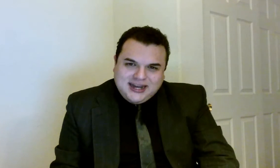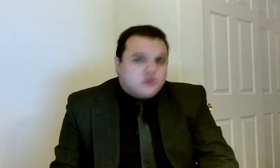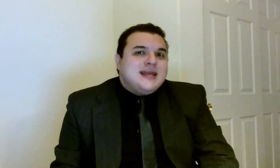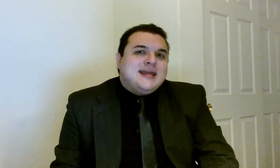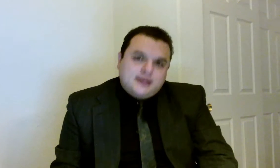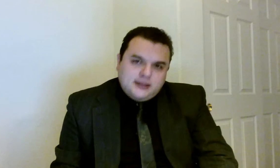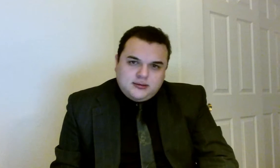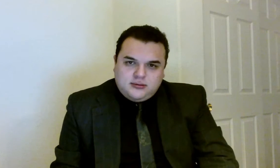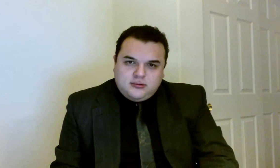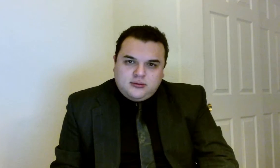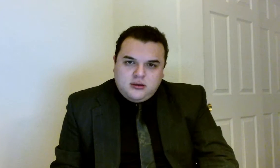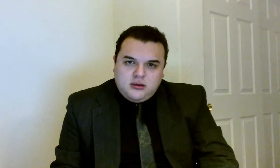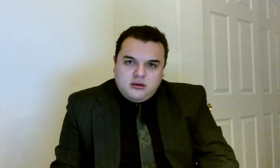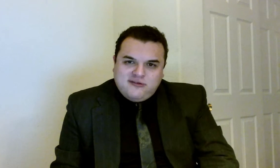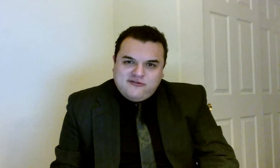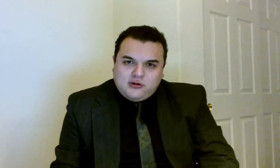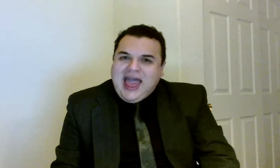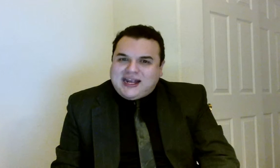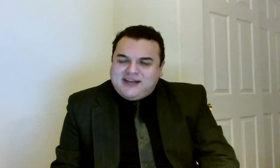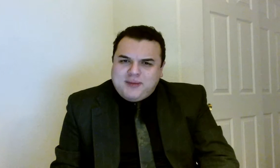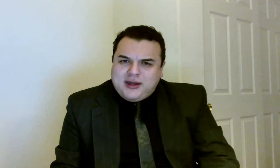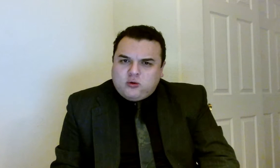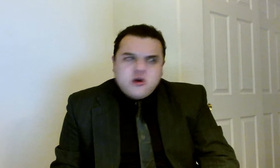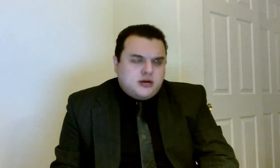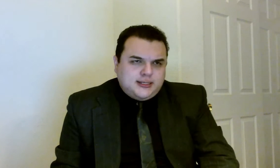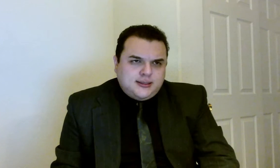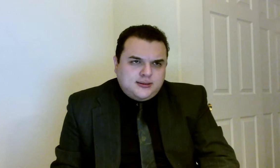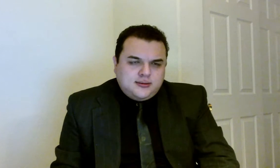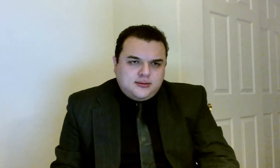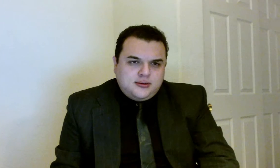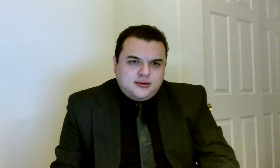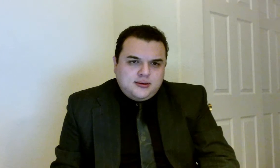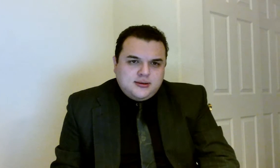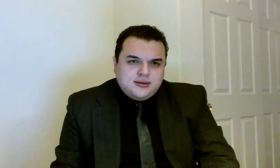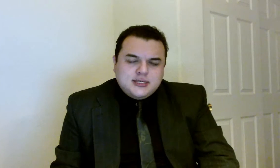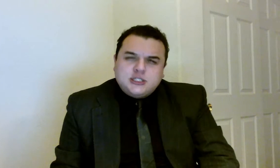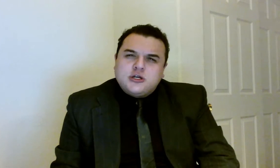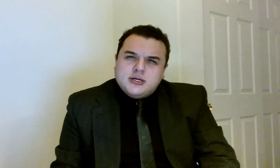that greed, for lack of a better word, is good.